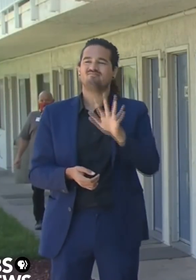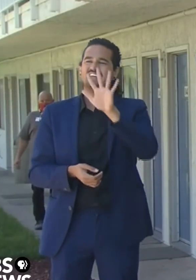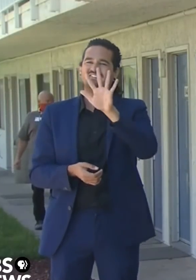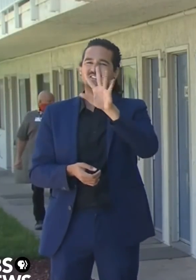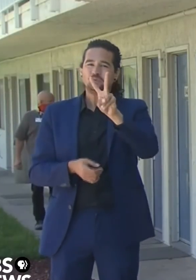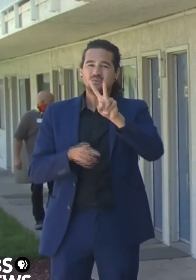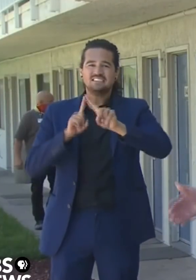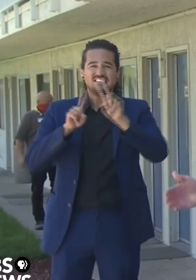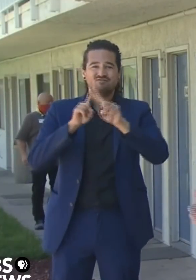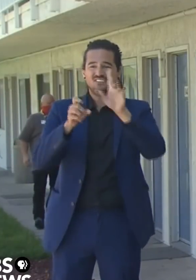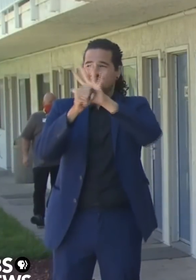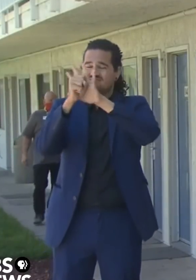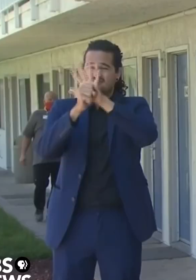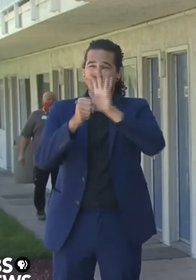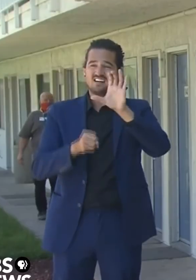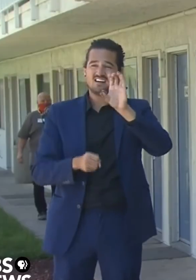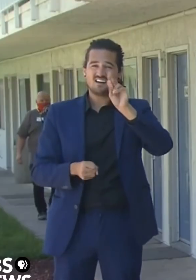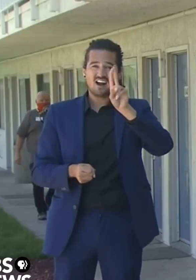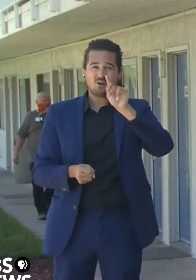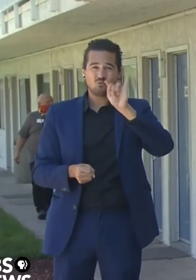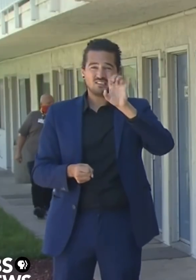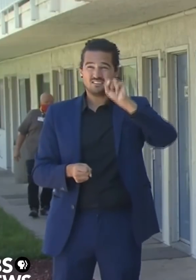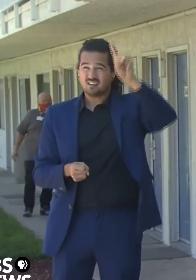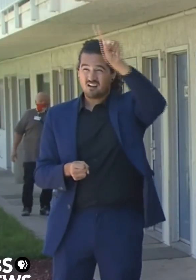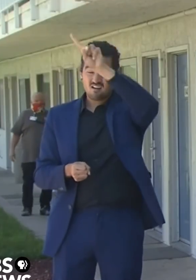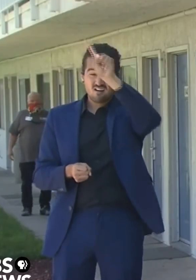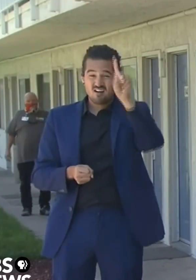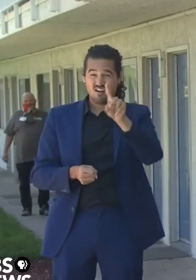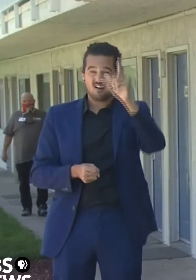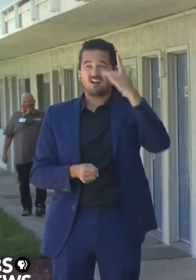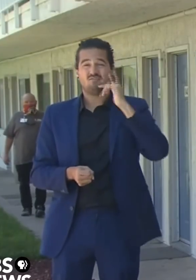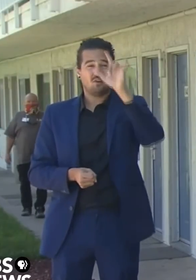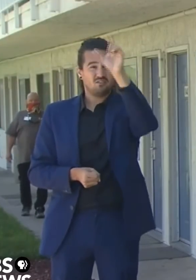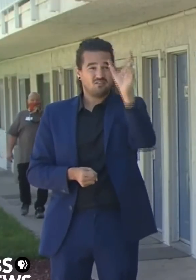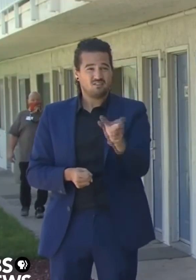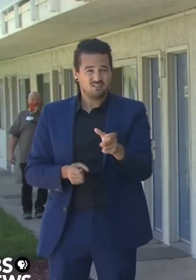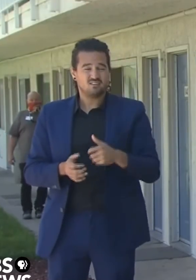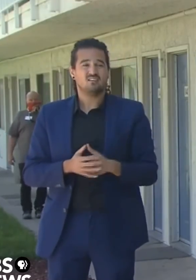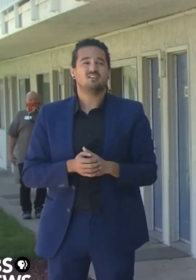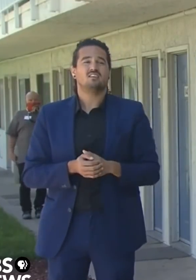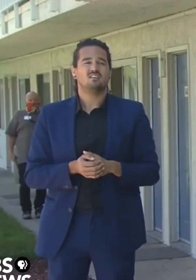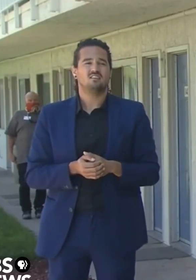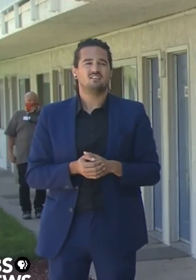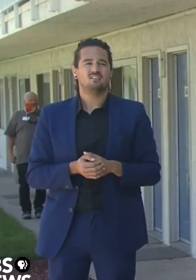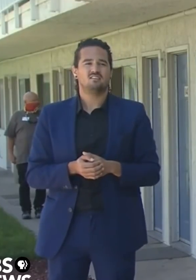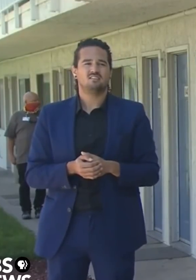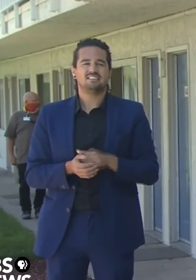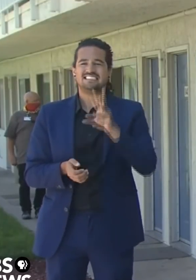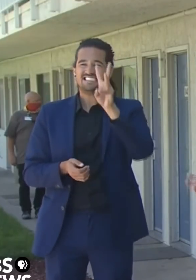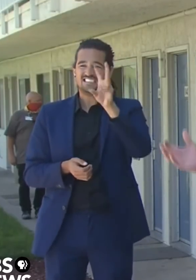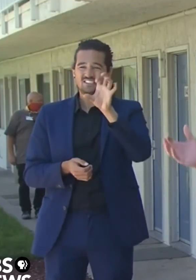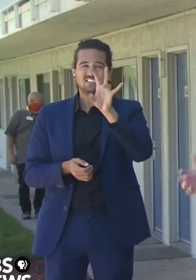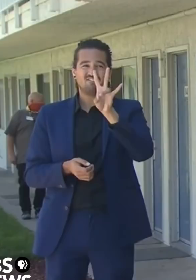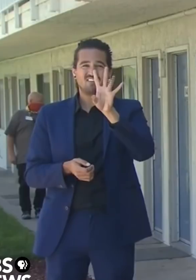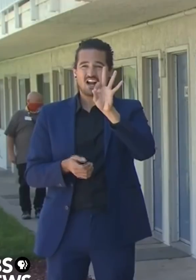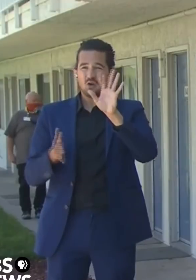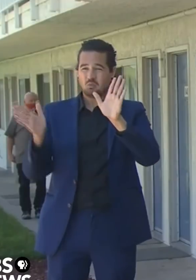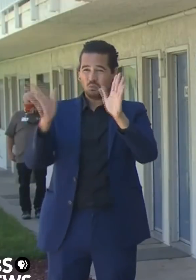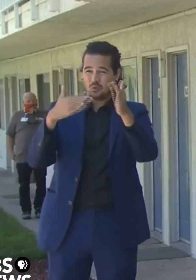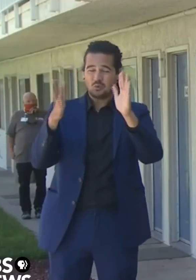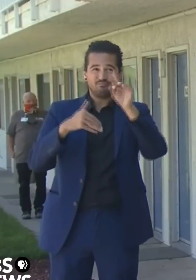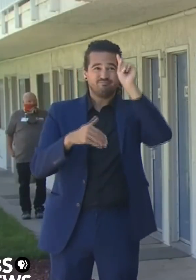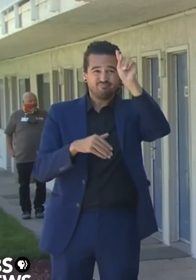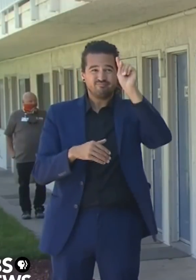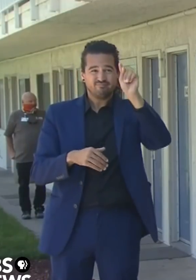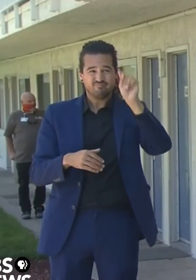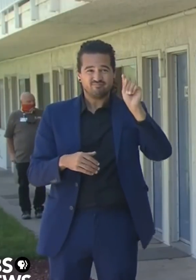California. Again, 15,679 rooms, over 14,000 individuals now